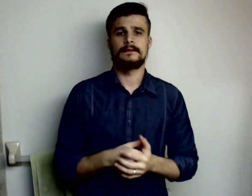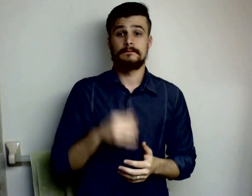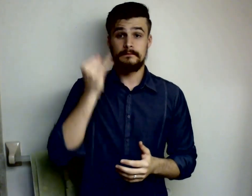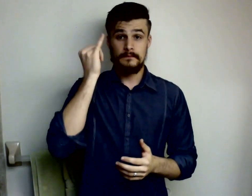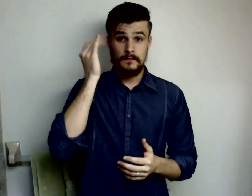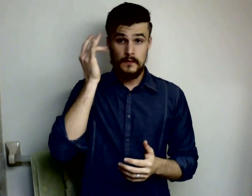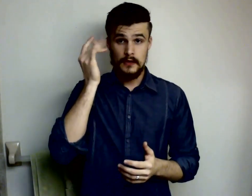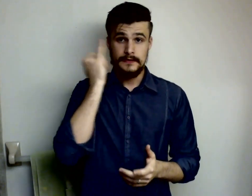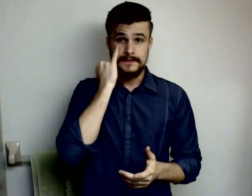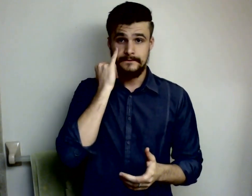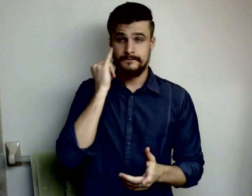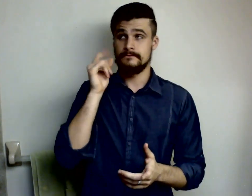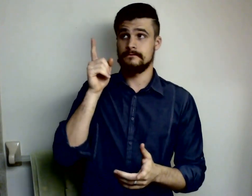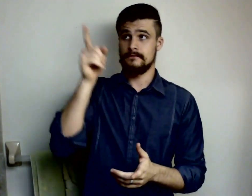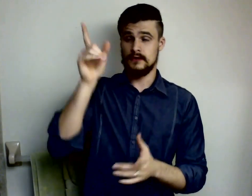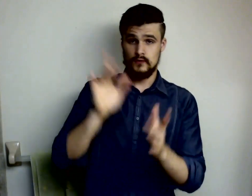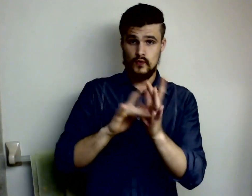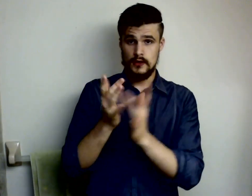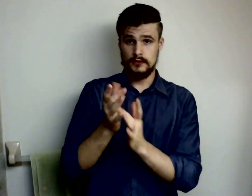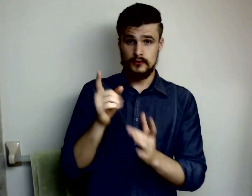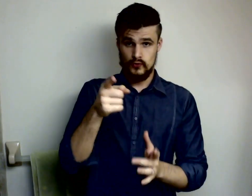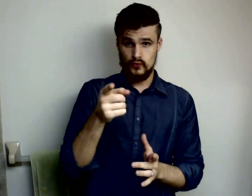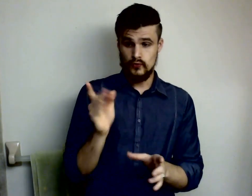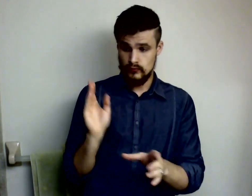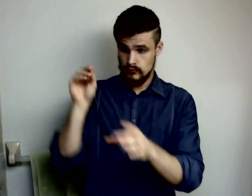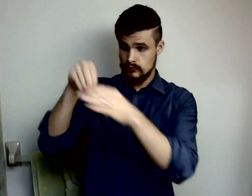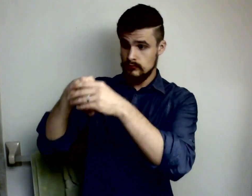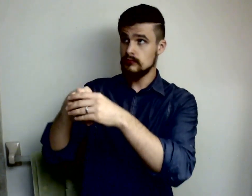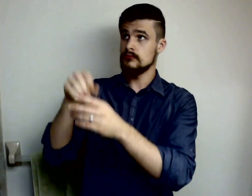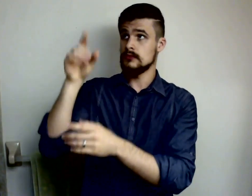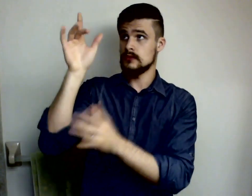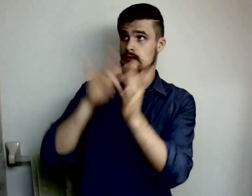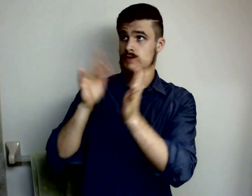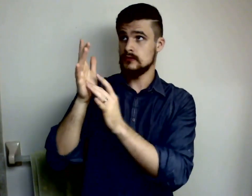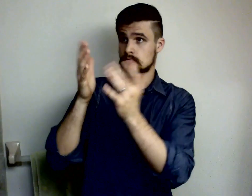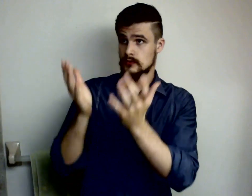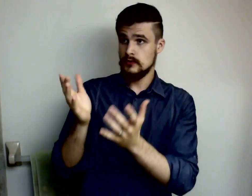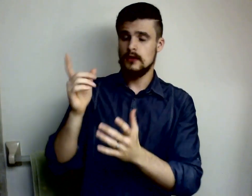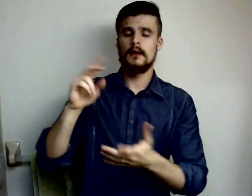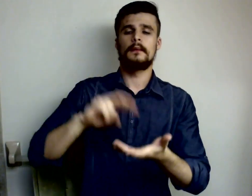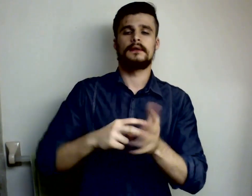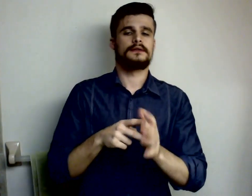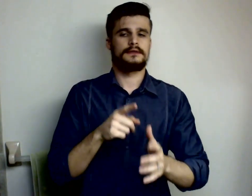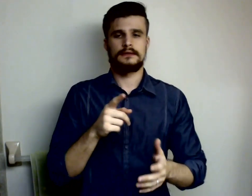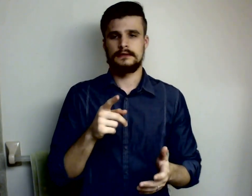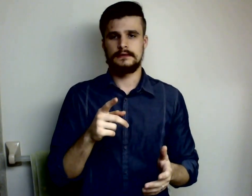that means your shame should not exist anymore either let's by way in christma okay let's wie if